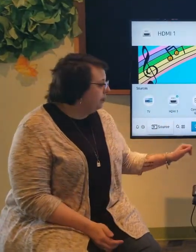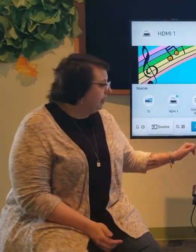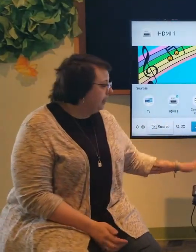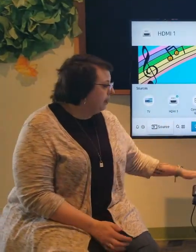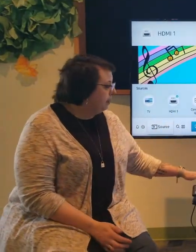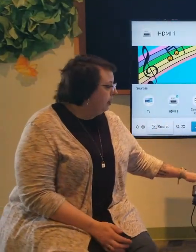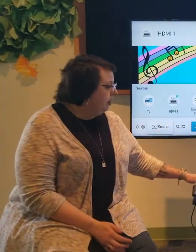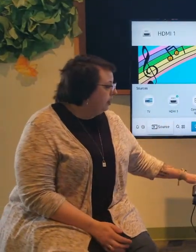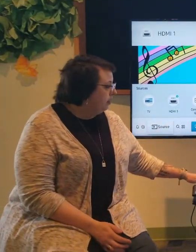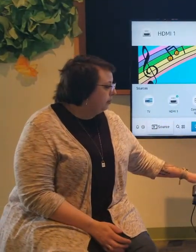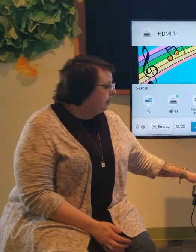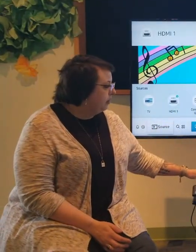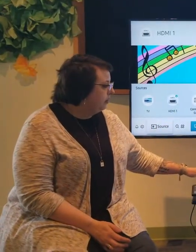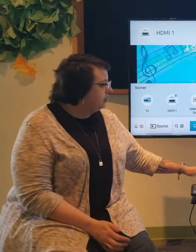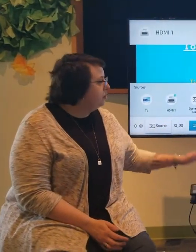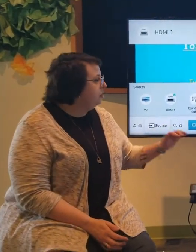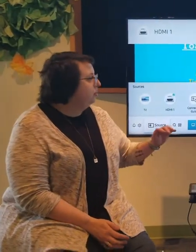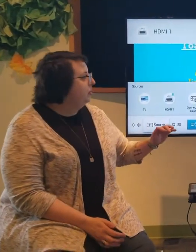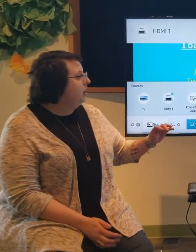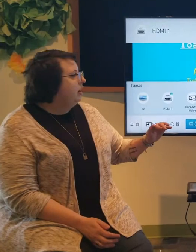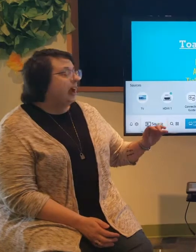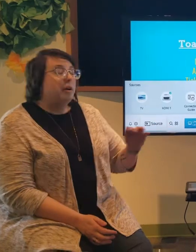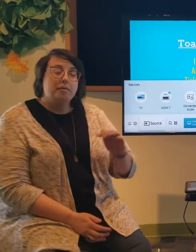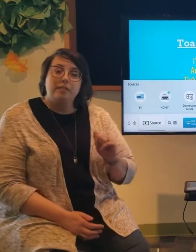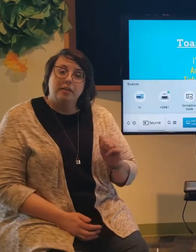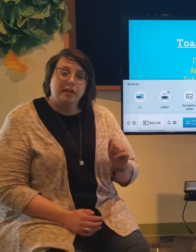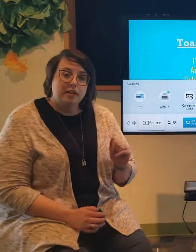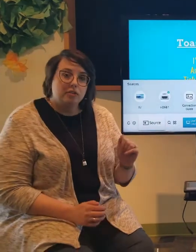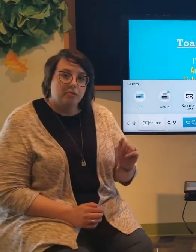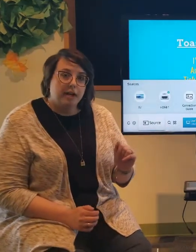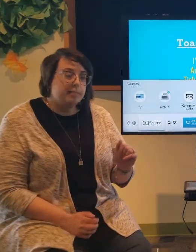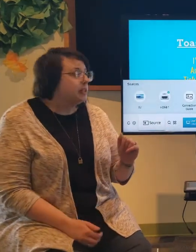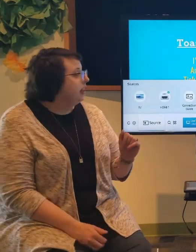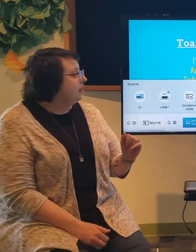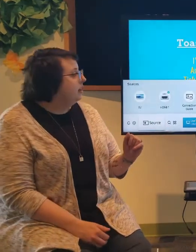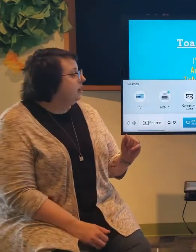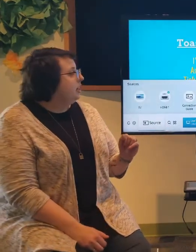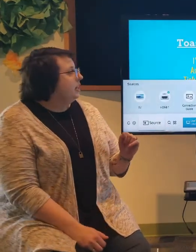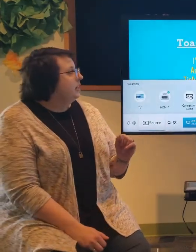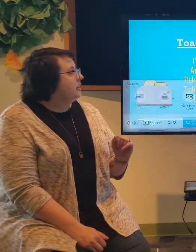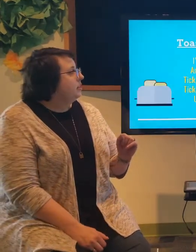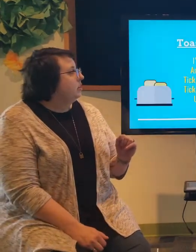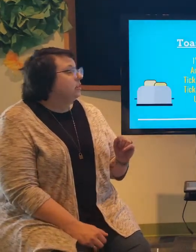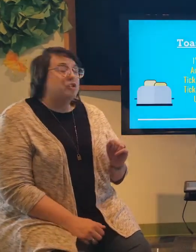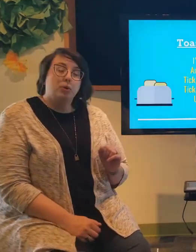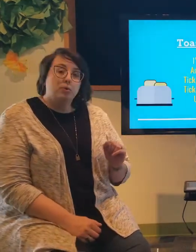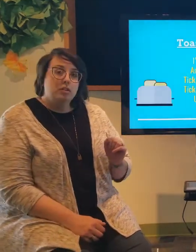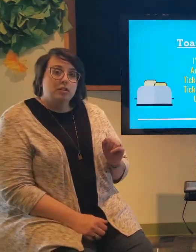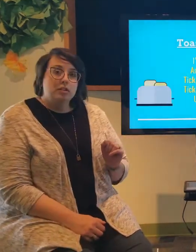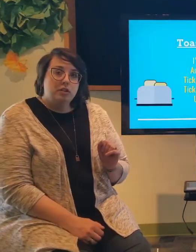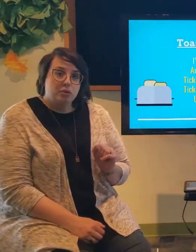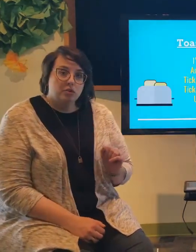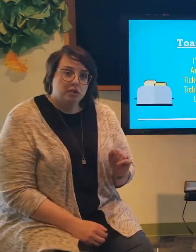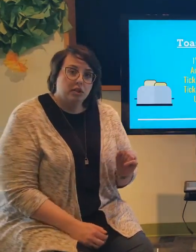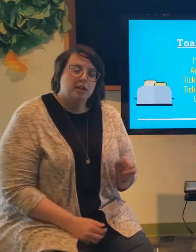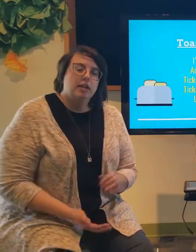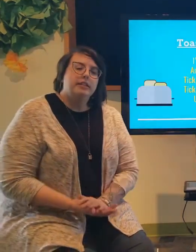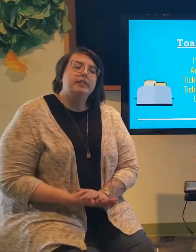come back up. We are going to do our very next rhyme together. It is called Toast in the Toaster. This